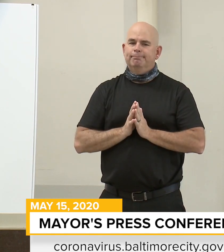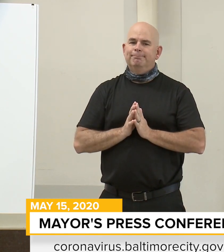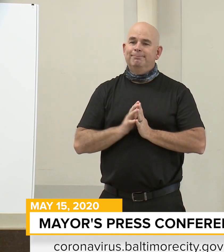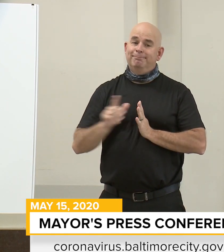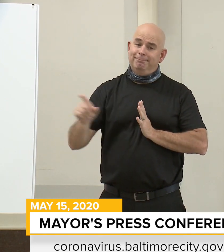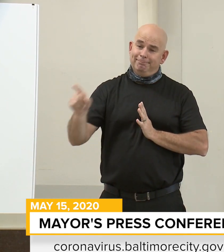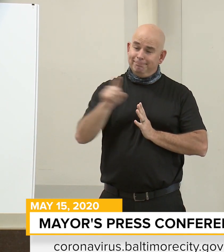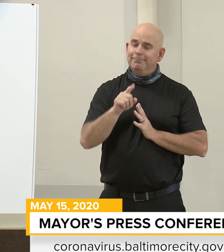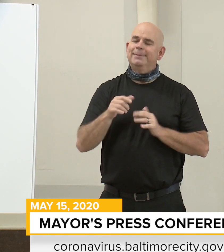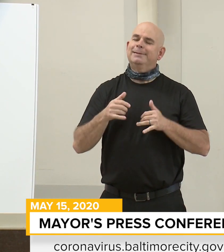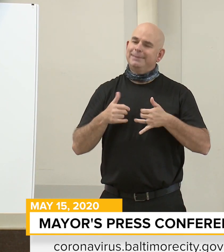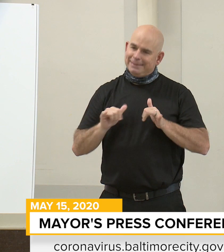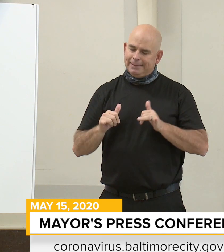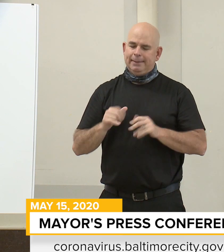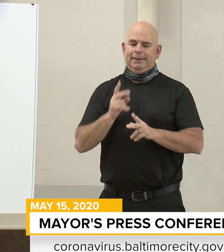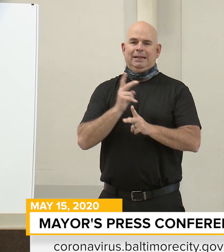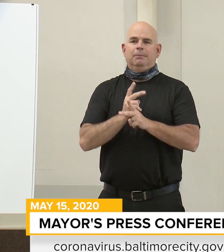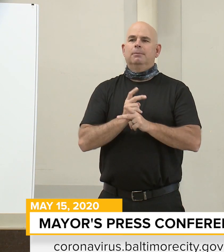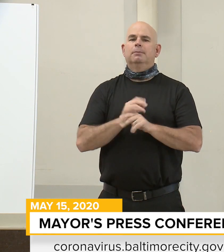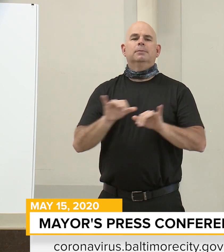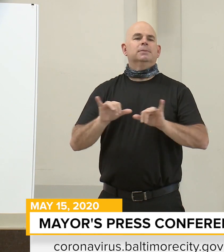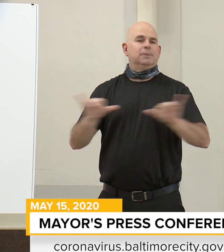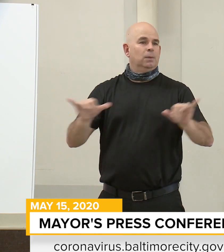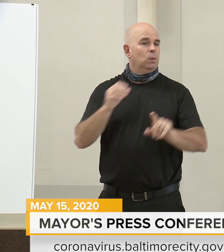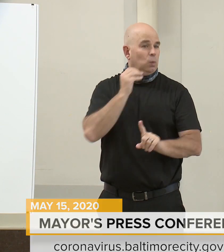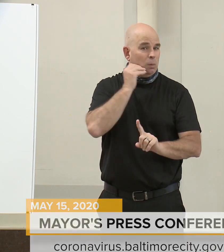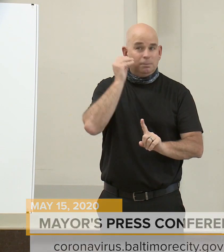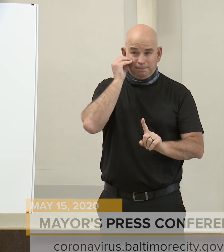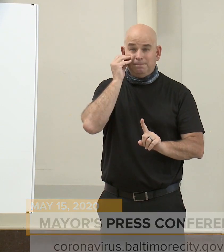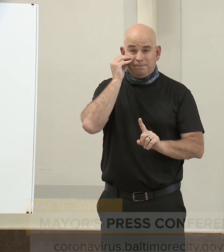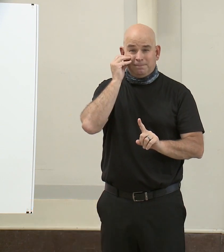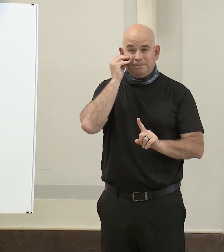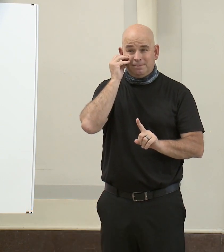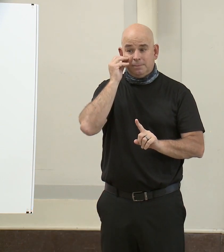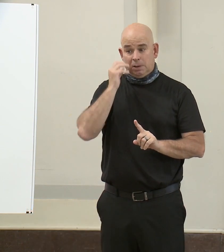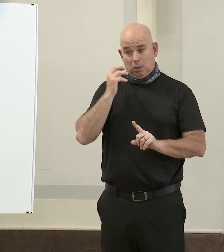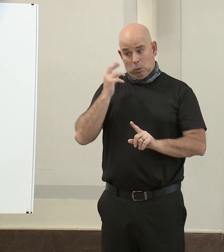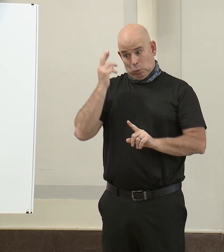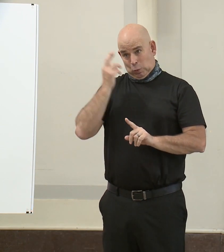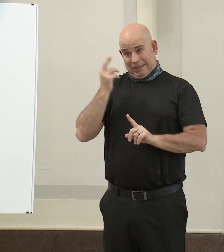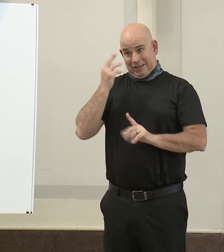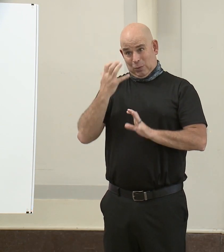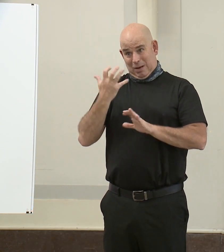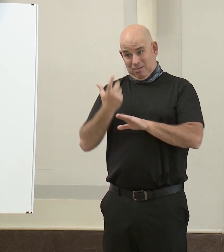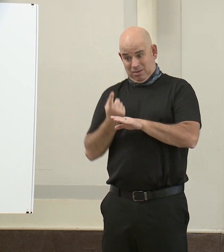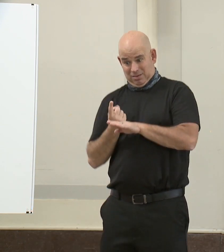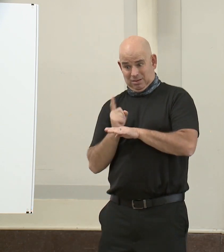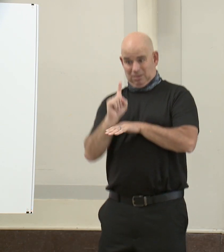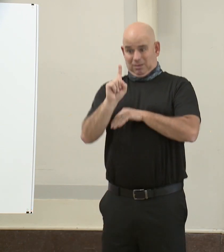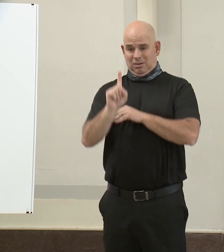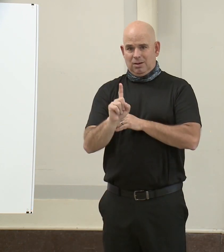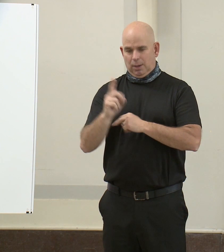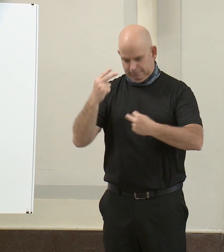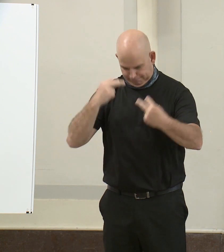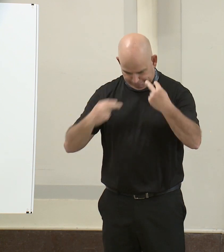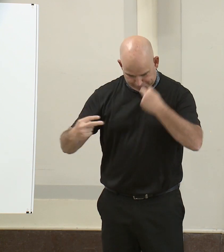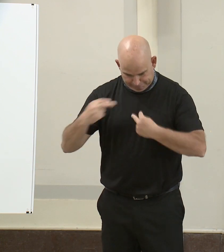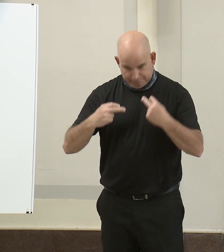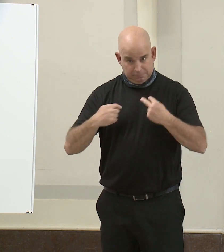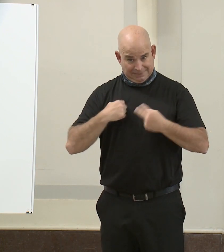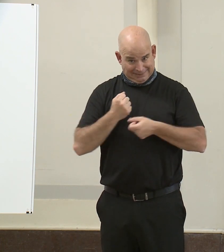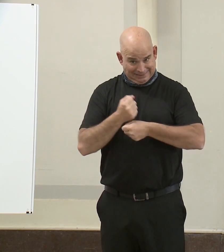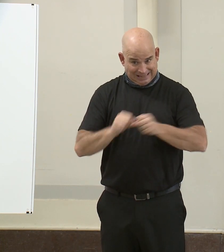stay home unless you need to go out for an essential reason. If you must go out for an essential reason, everyone should be wearing a face covering.